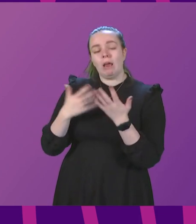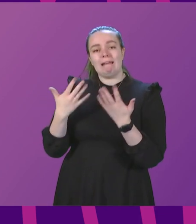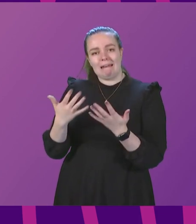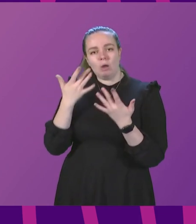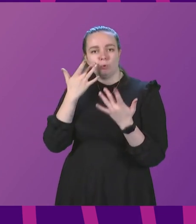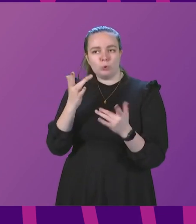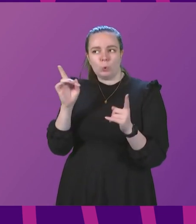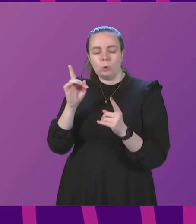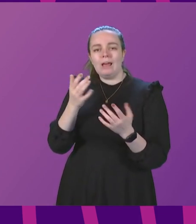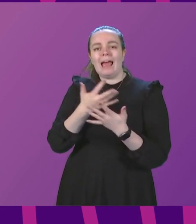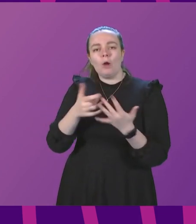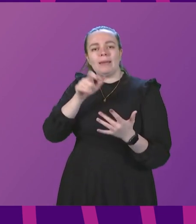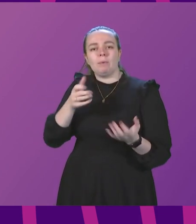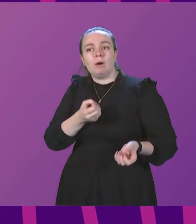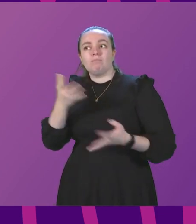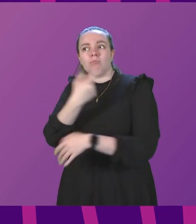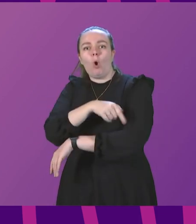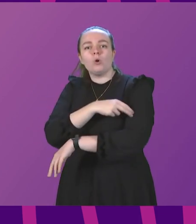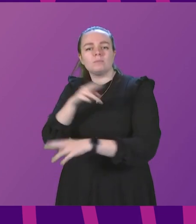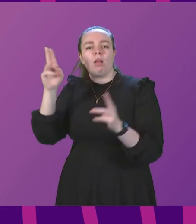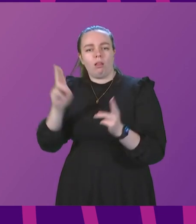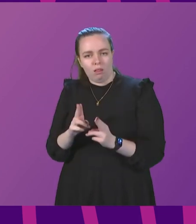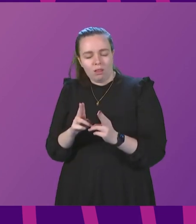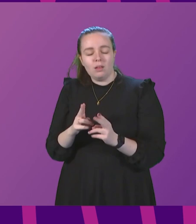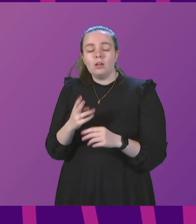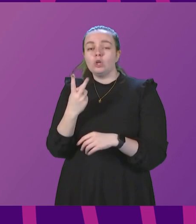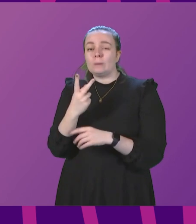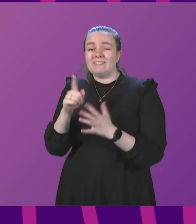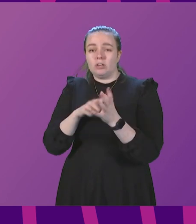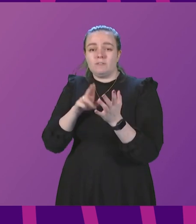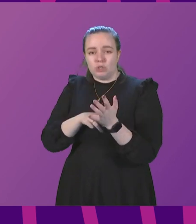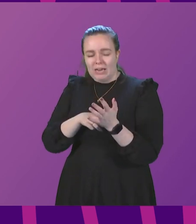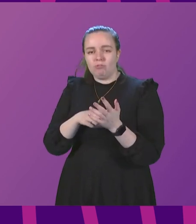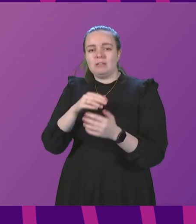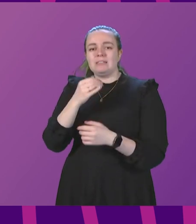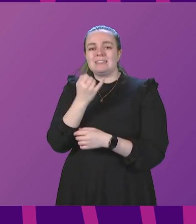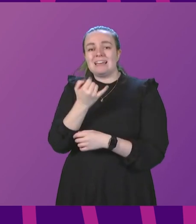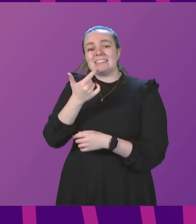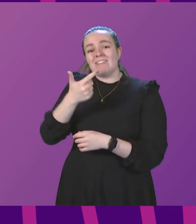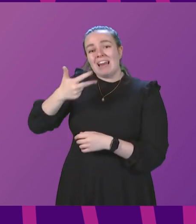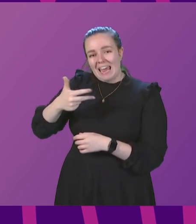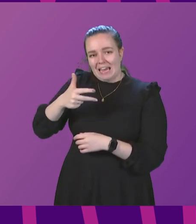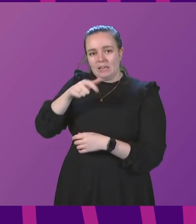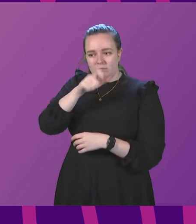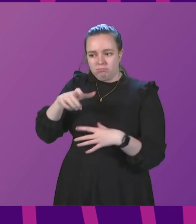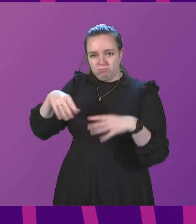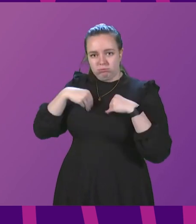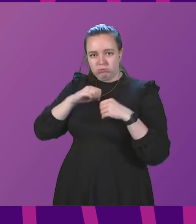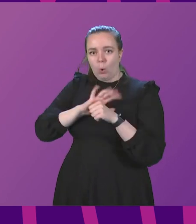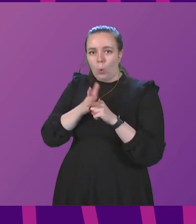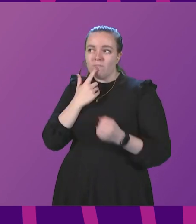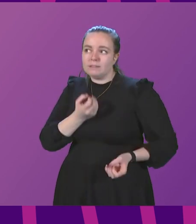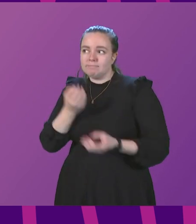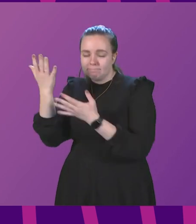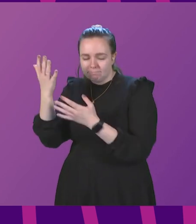a fall in the number of people being admitted to hospital. In the week two, 21 January, 768 patients with COVID were admitted. In the